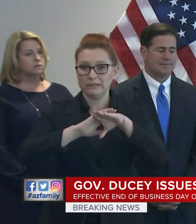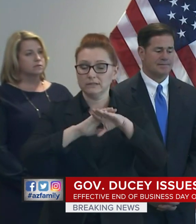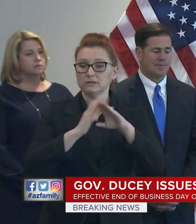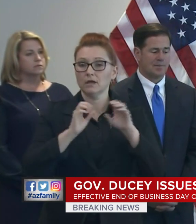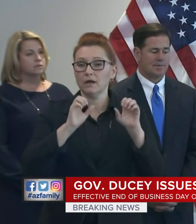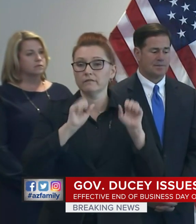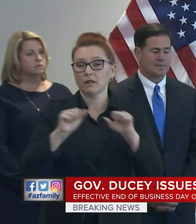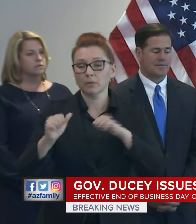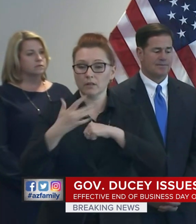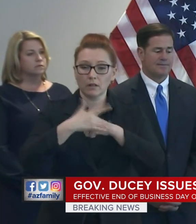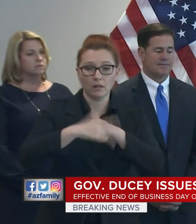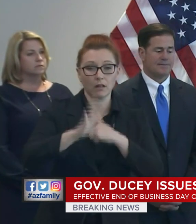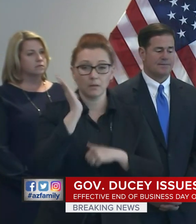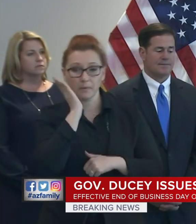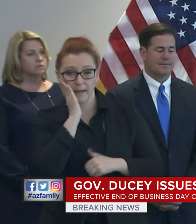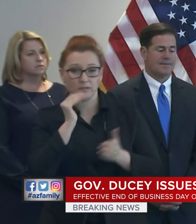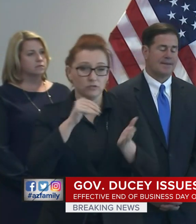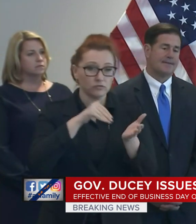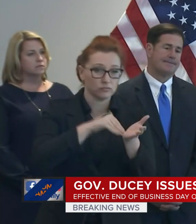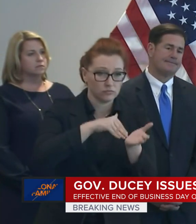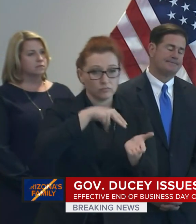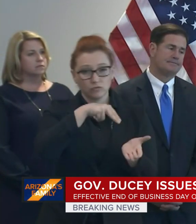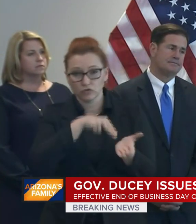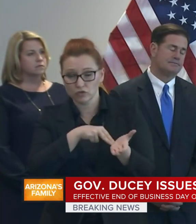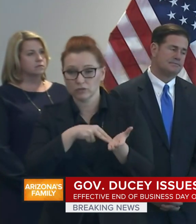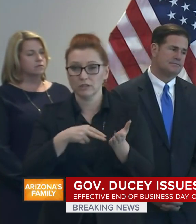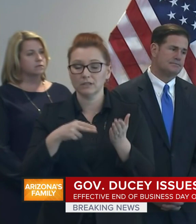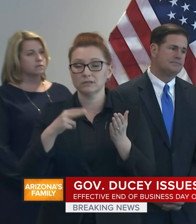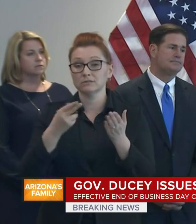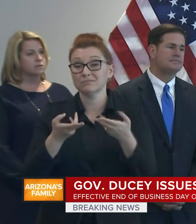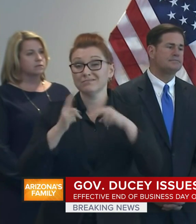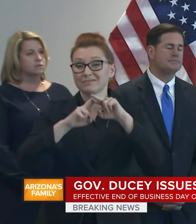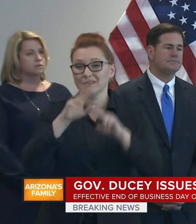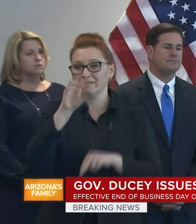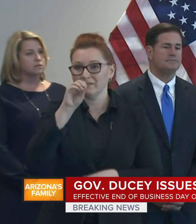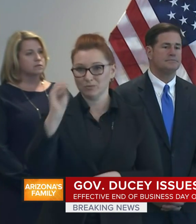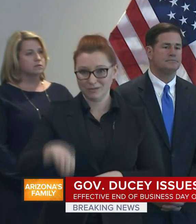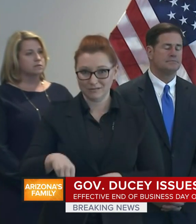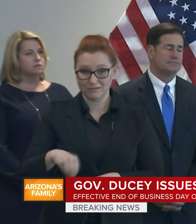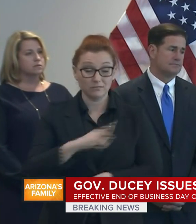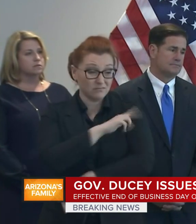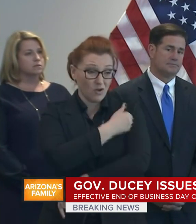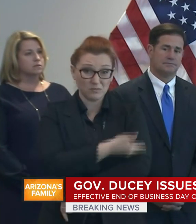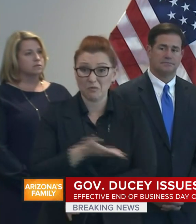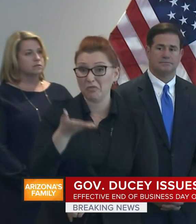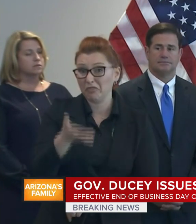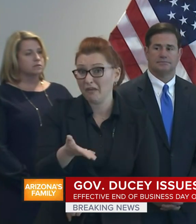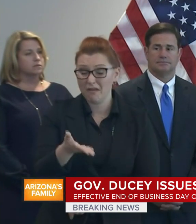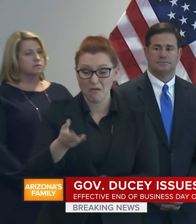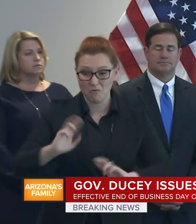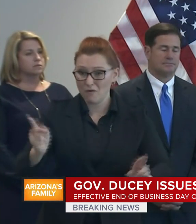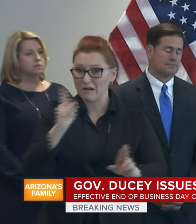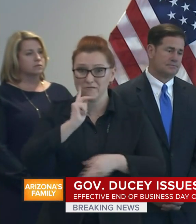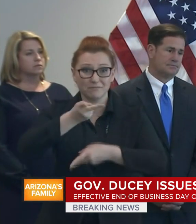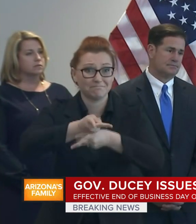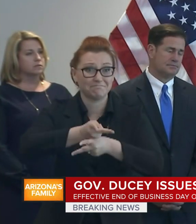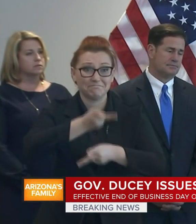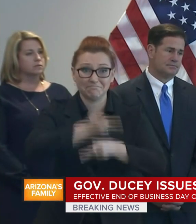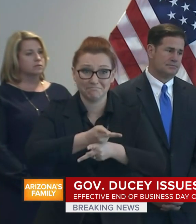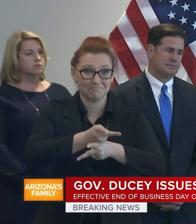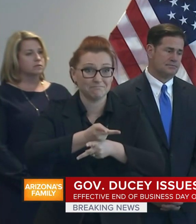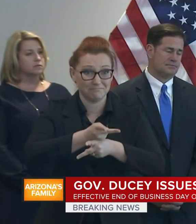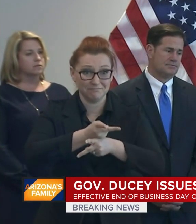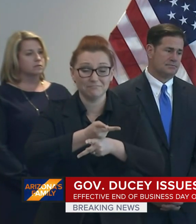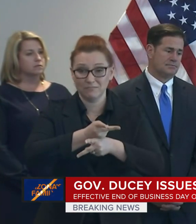a month, and hospitals have been there to care for our communities and our patients as you need it, and we will be here